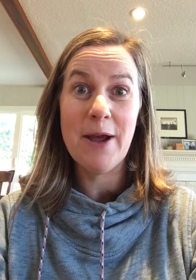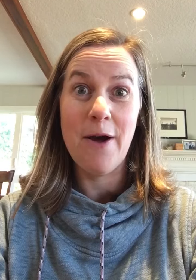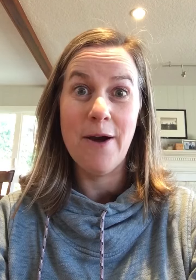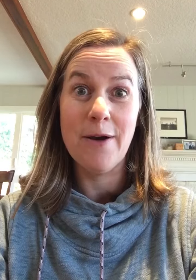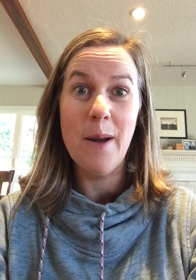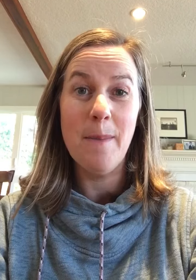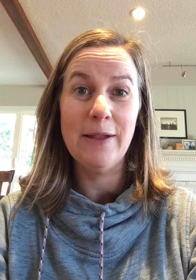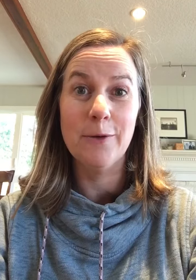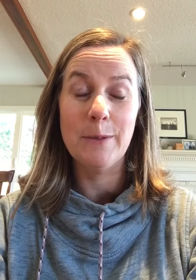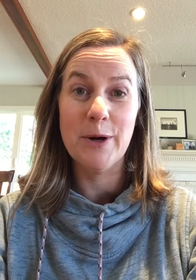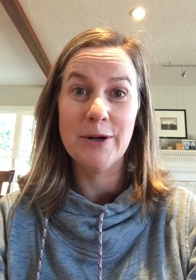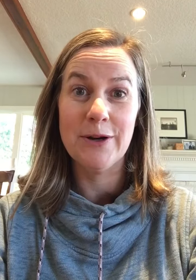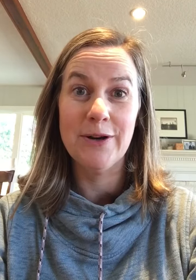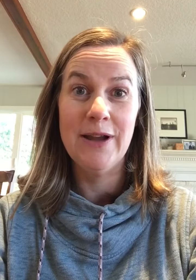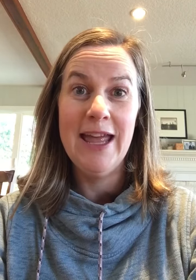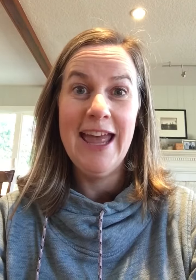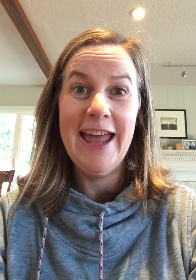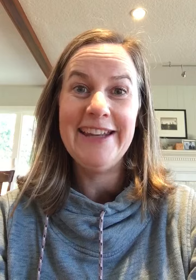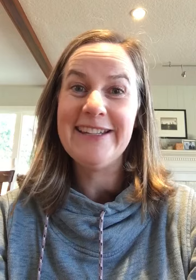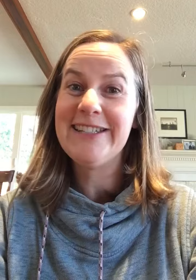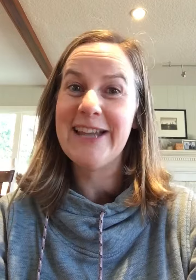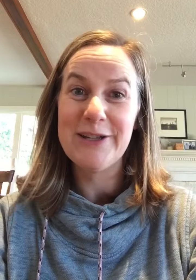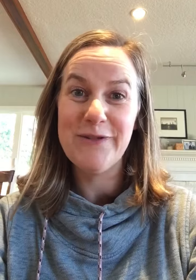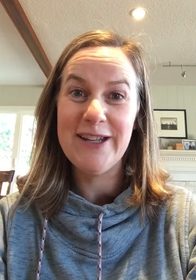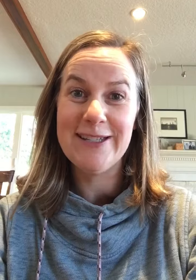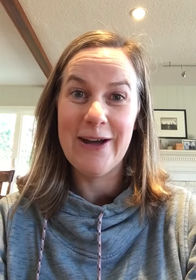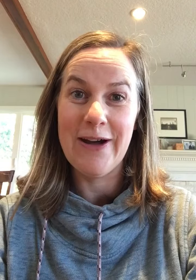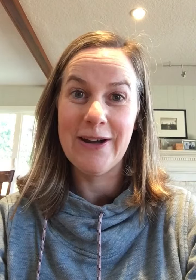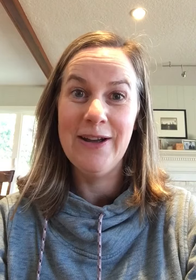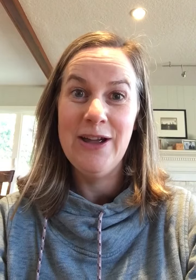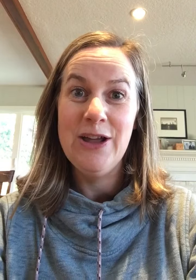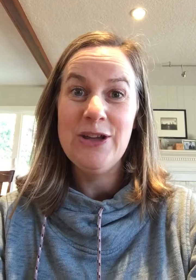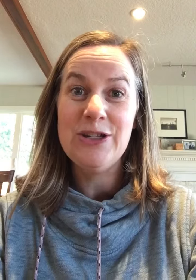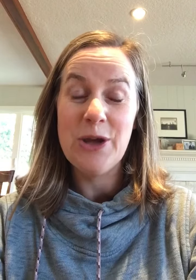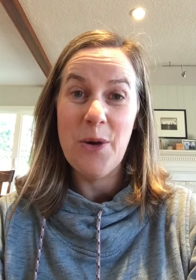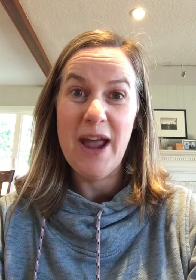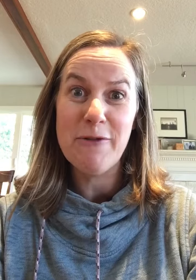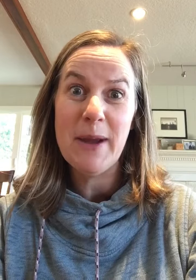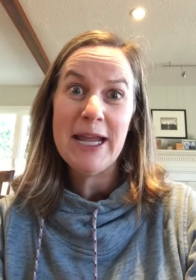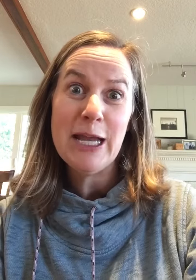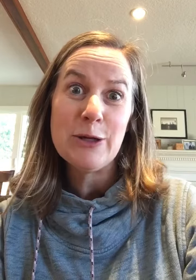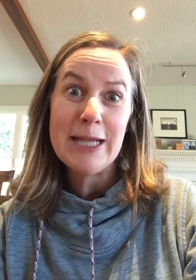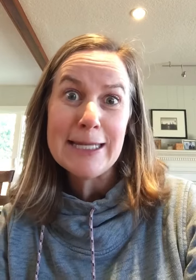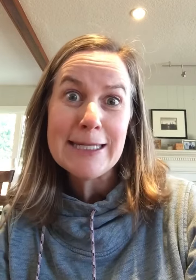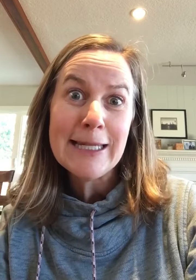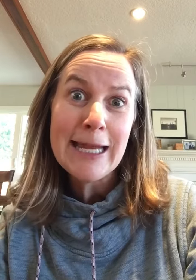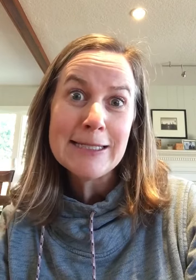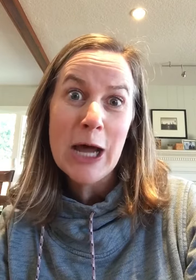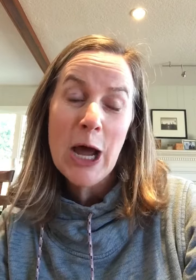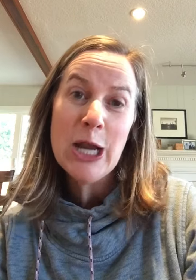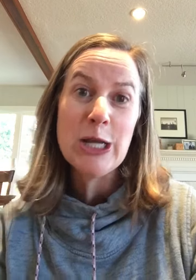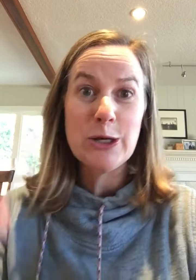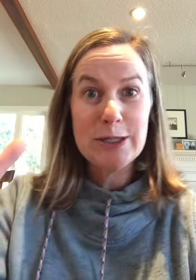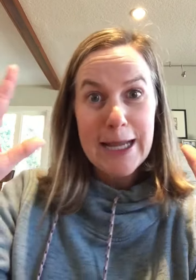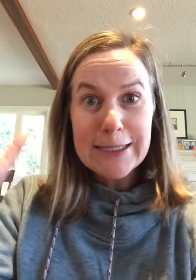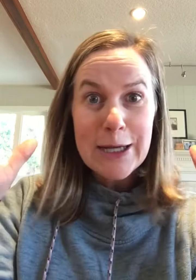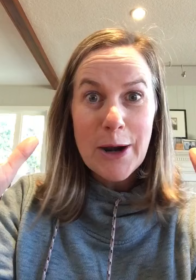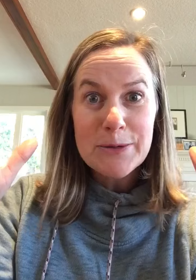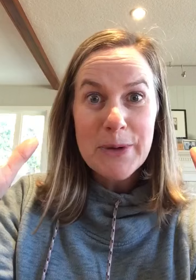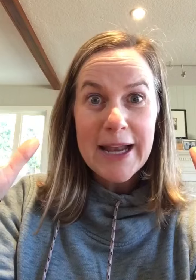Car by Lori Berkner, and it is such a fun song. So everybody get your dancing legs on and your dancing arms ready.